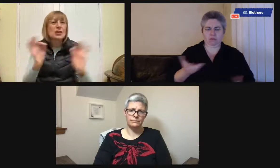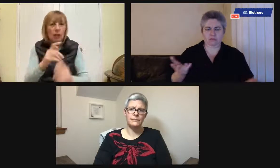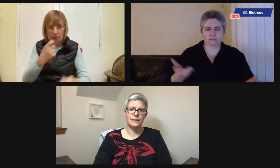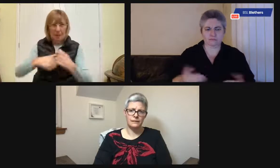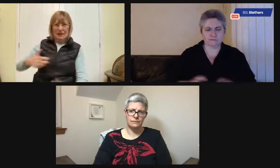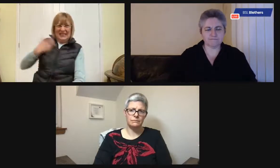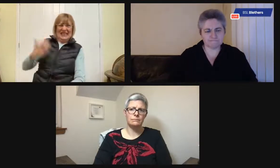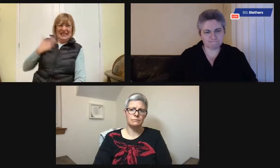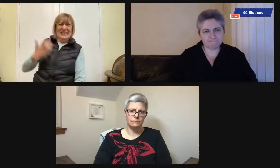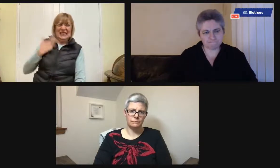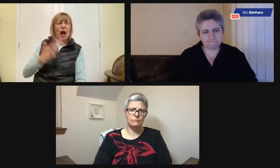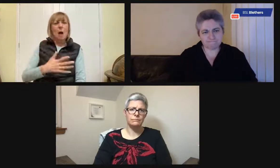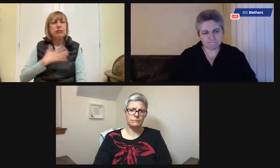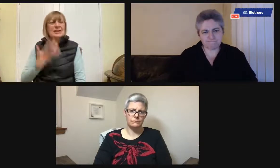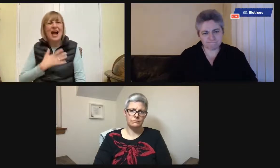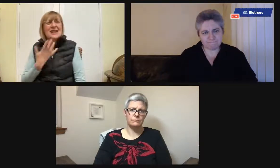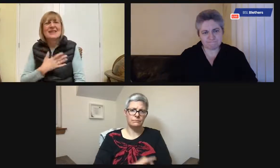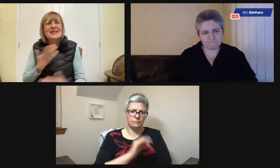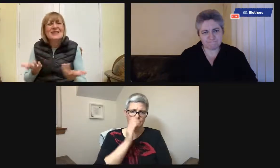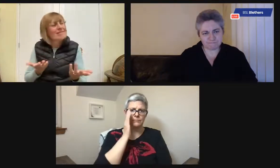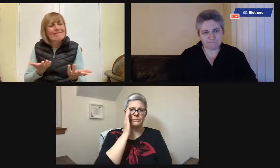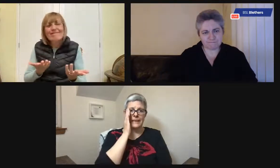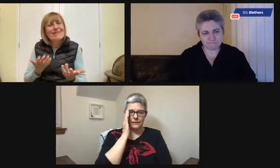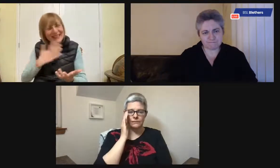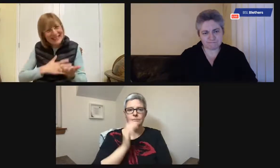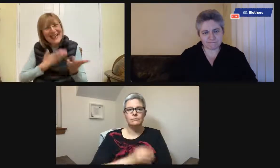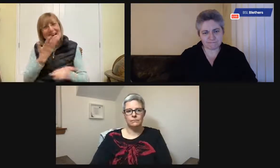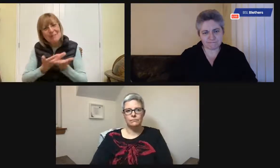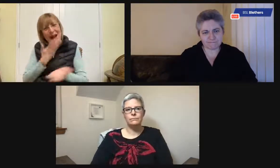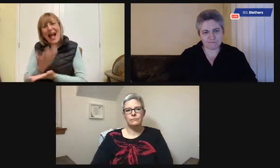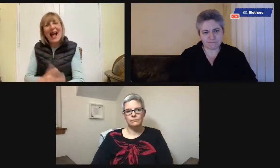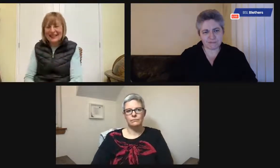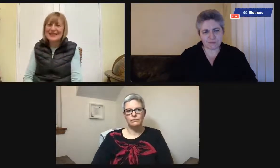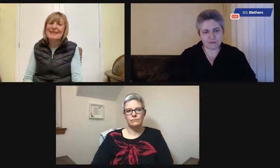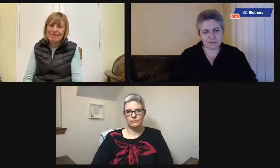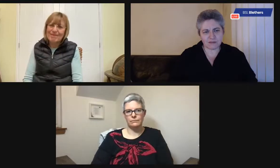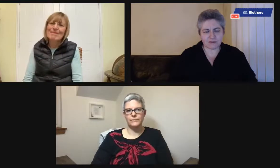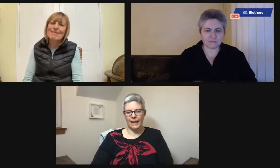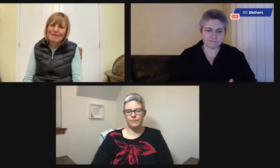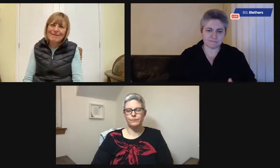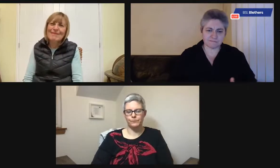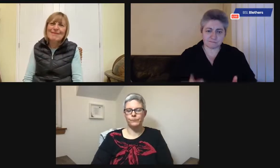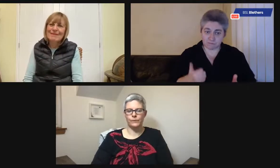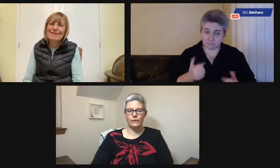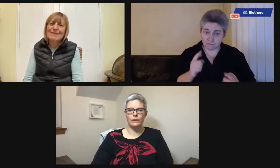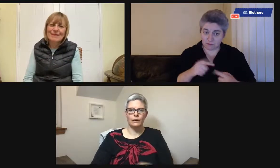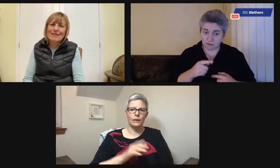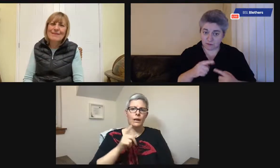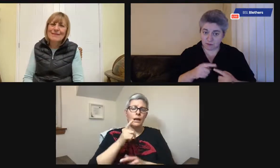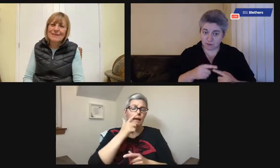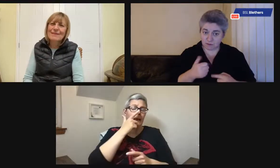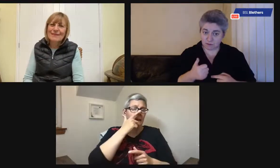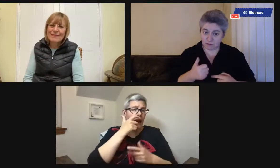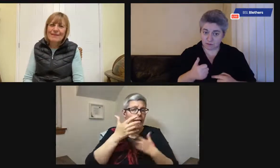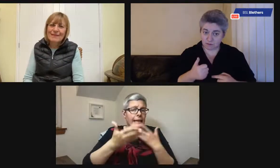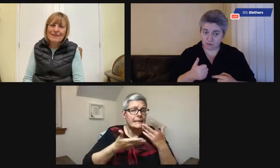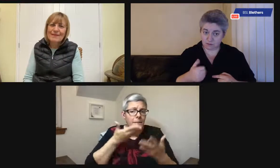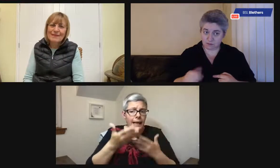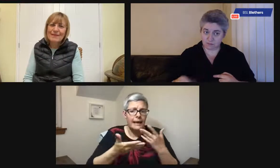Then that's fine. If you can just do that, just that bit of communication, it will stop any anxiety or any, aggressive